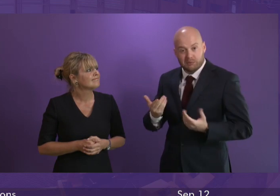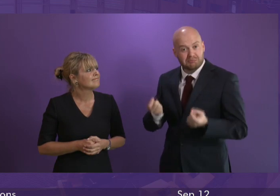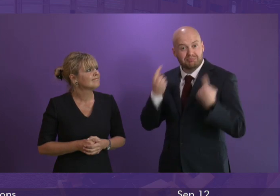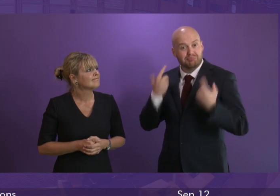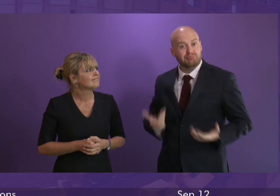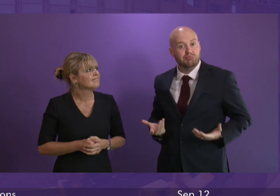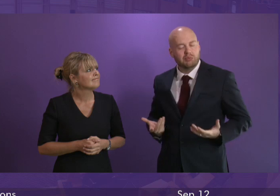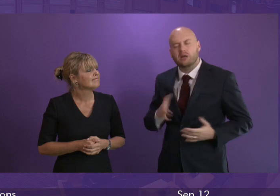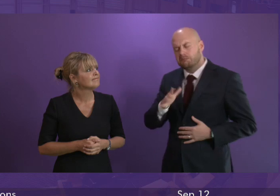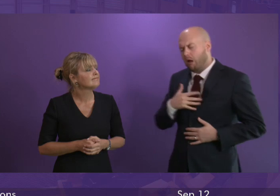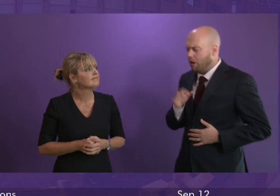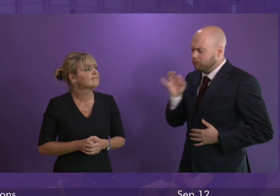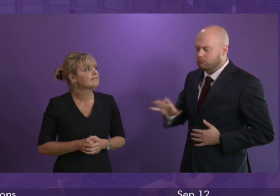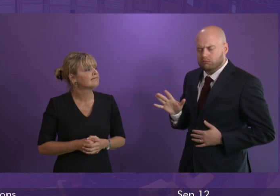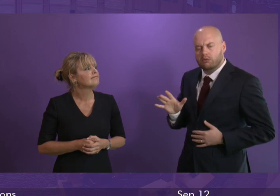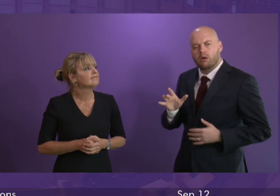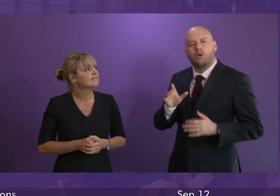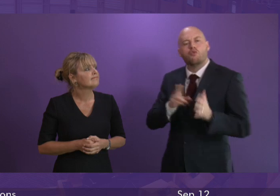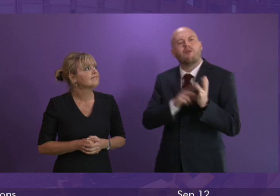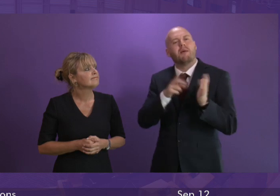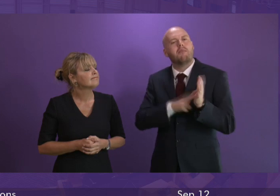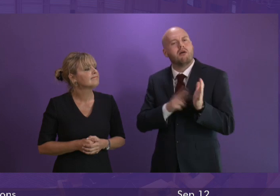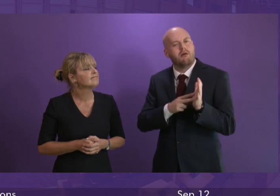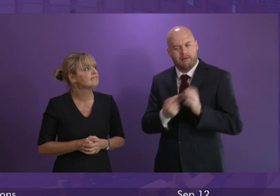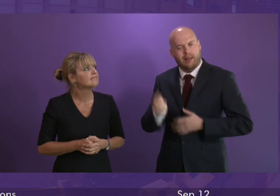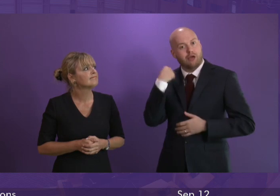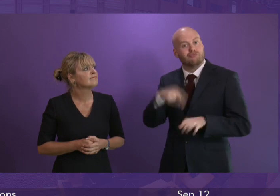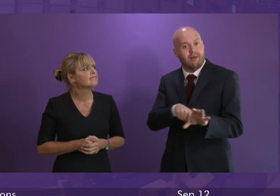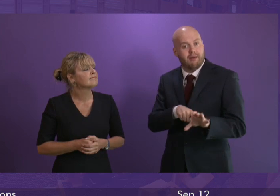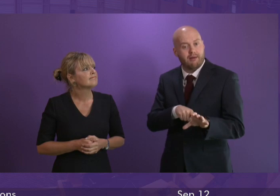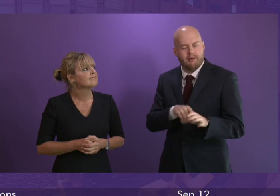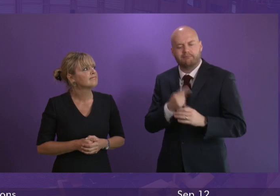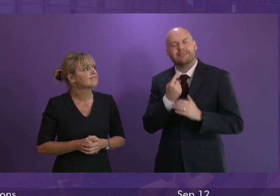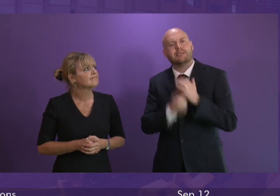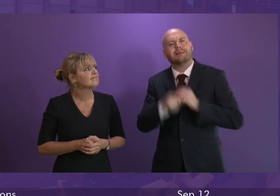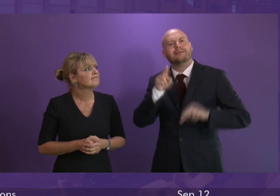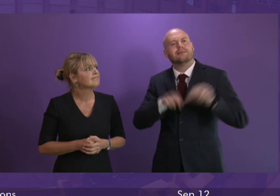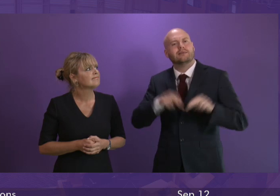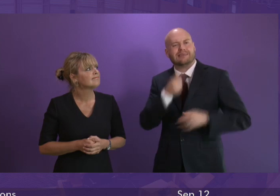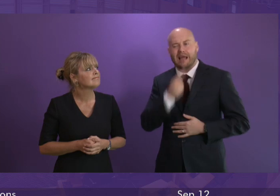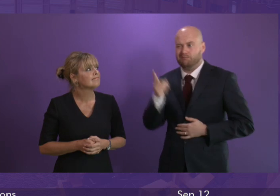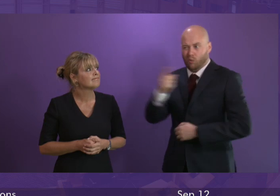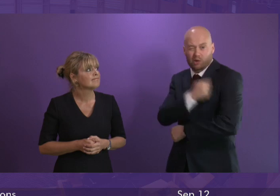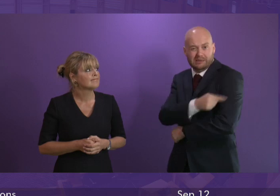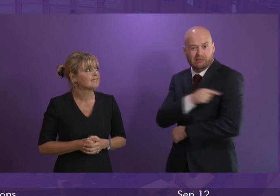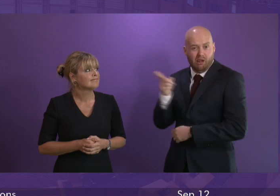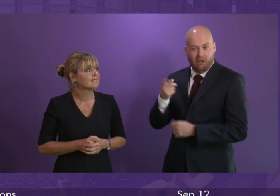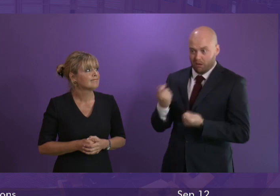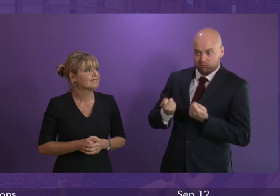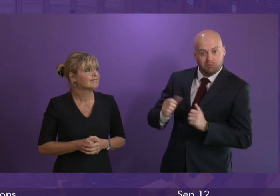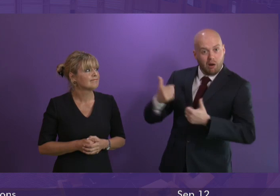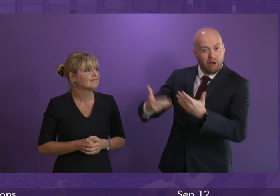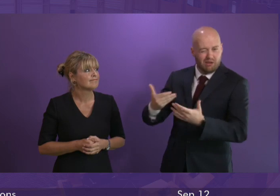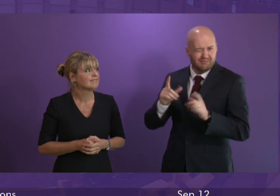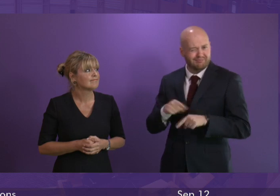In November last year, independent assessors made crystal clear that the hospital couldn't be made operational. So deep were the